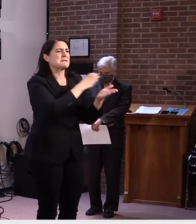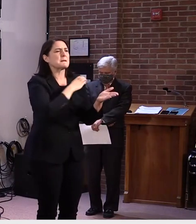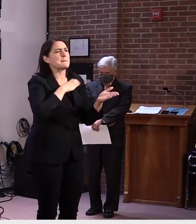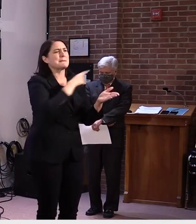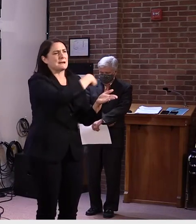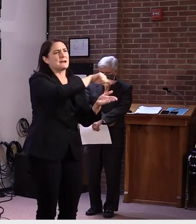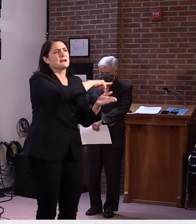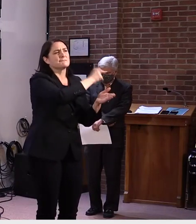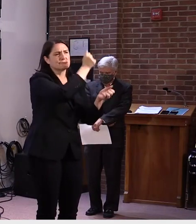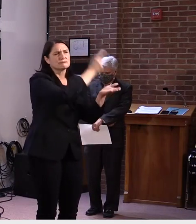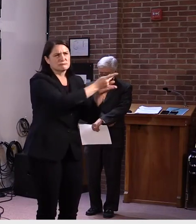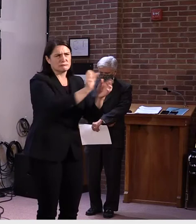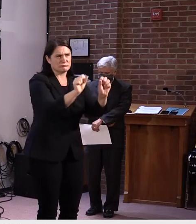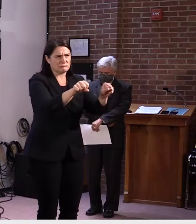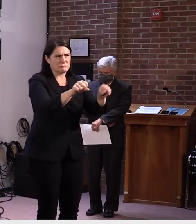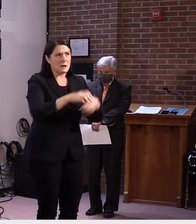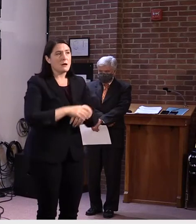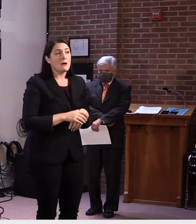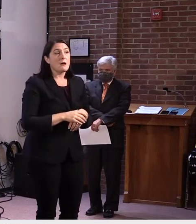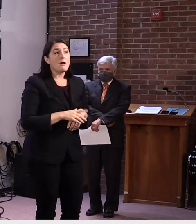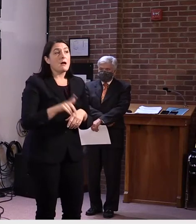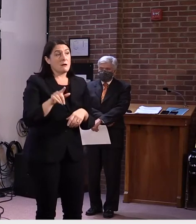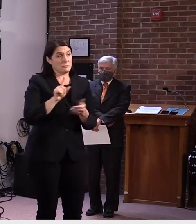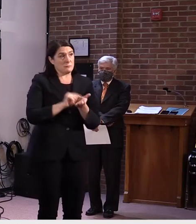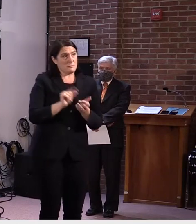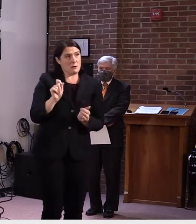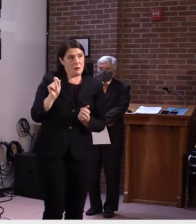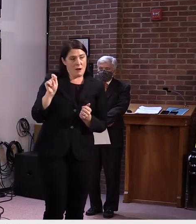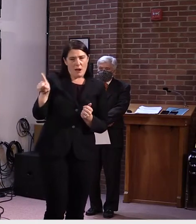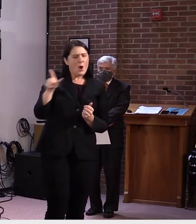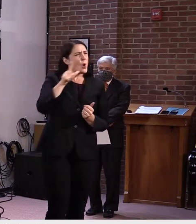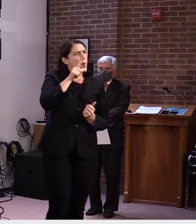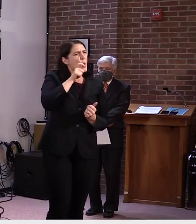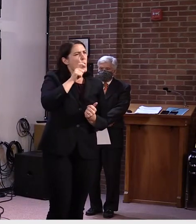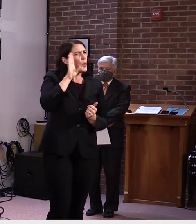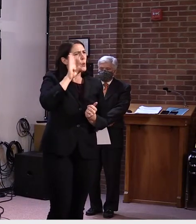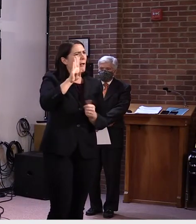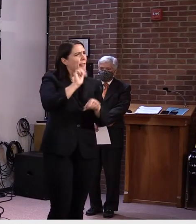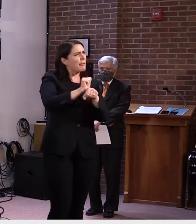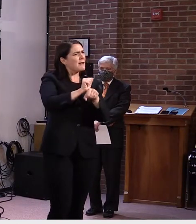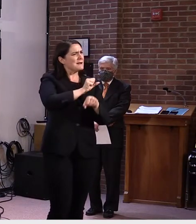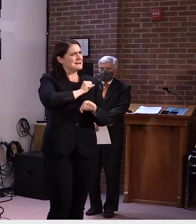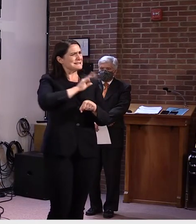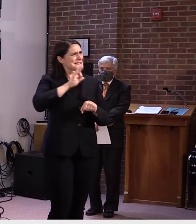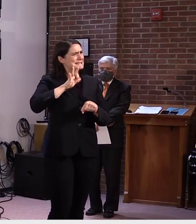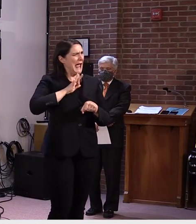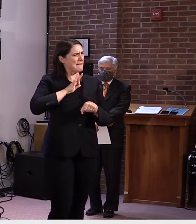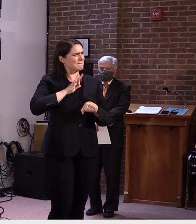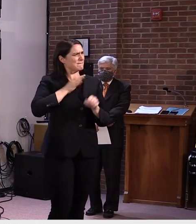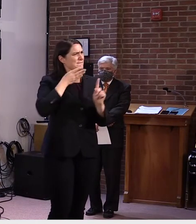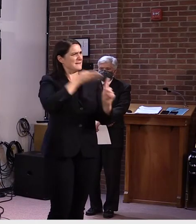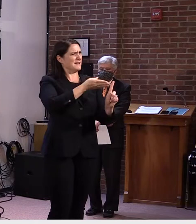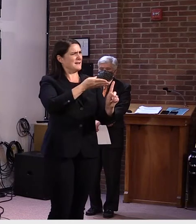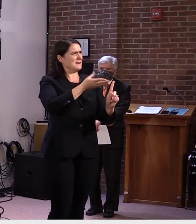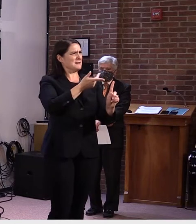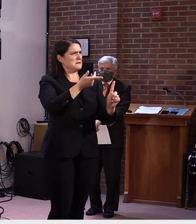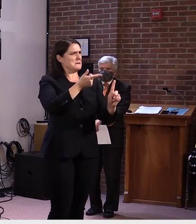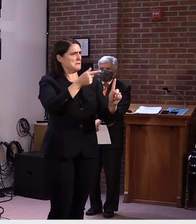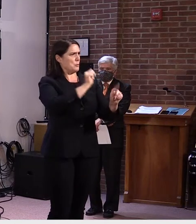Um, who do you plan to staff the child care center, particularly the, uh, remote hubs? Um,